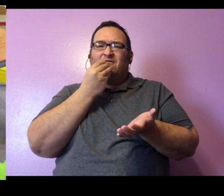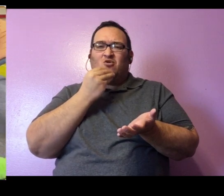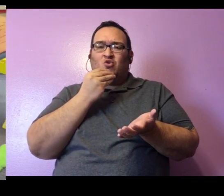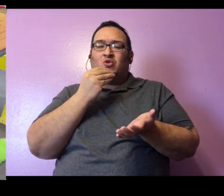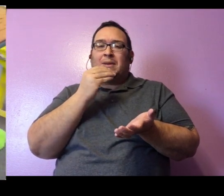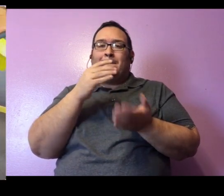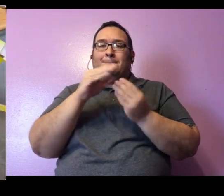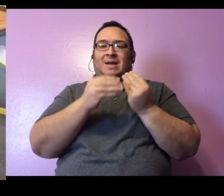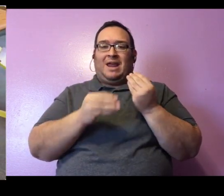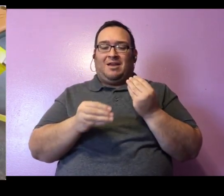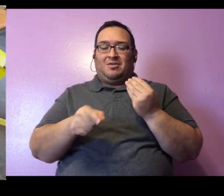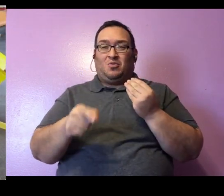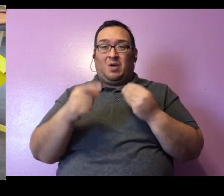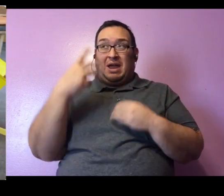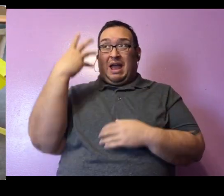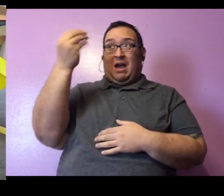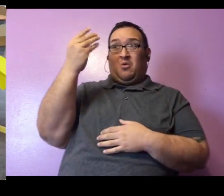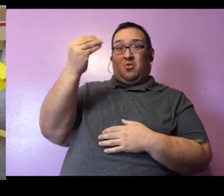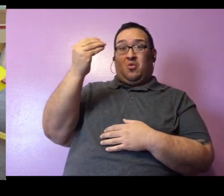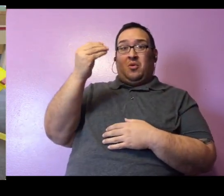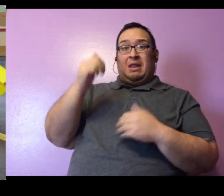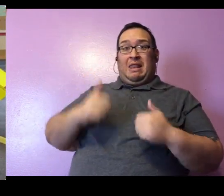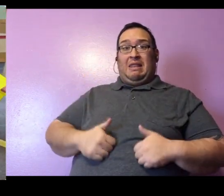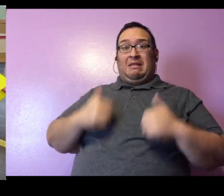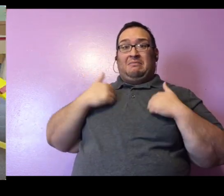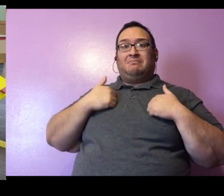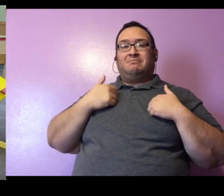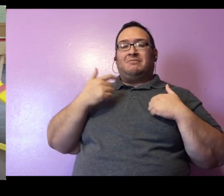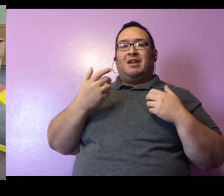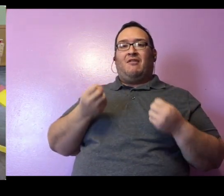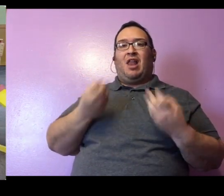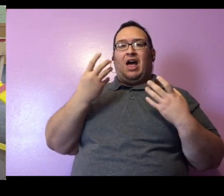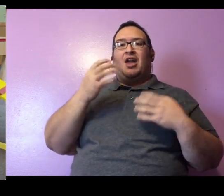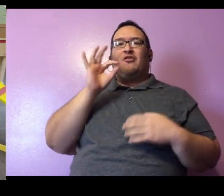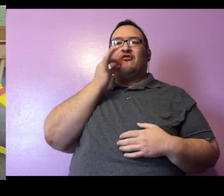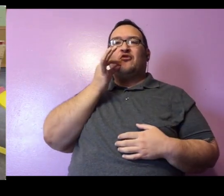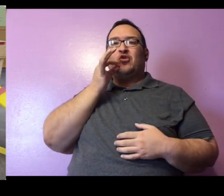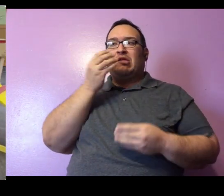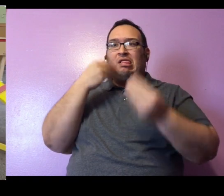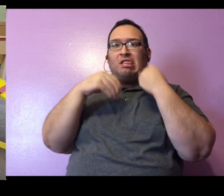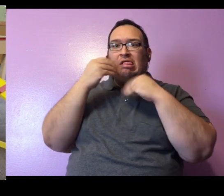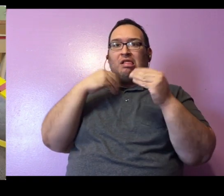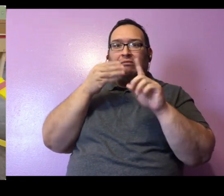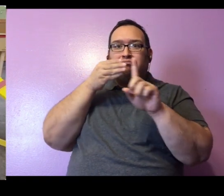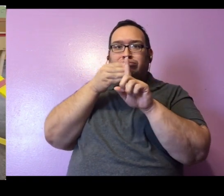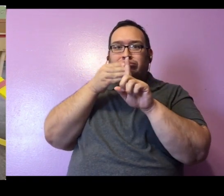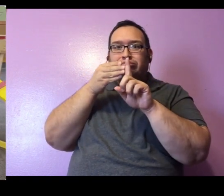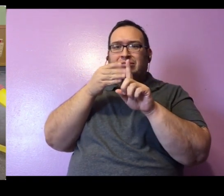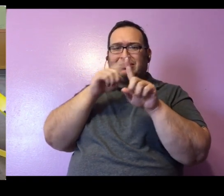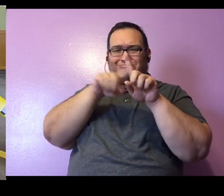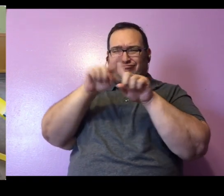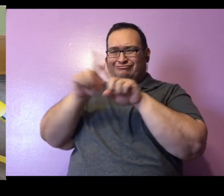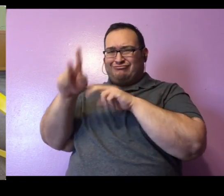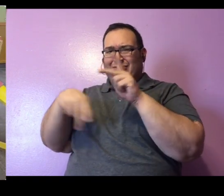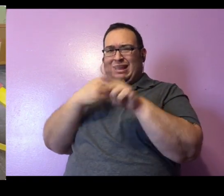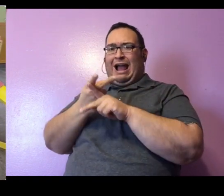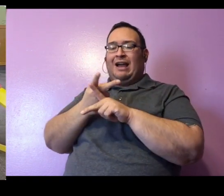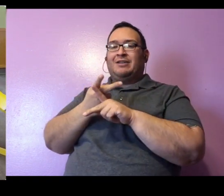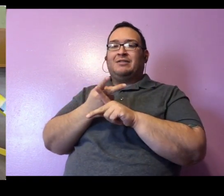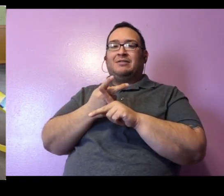fruits because in the wild these bear cats are going to eat a lot of fruit. That's going to be the main thing they eat. All different kinds of fruits. They also really